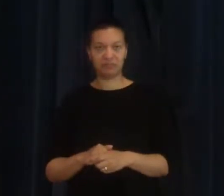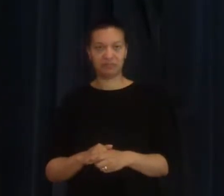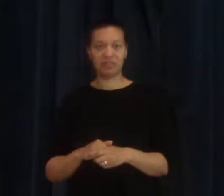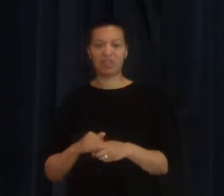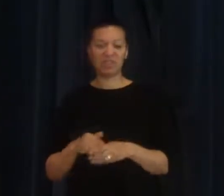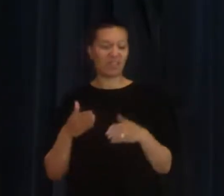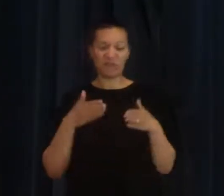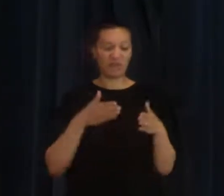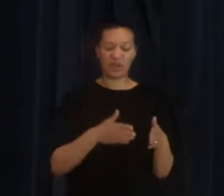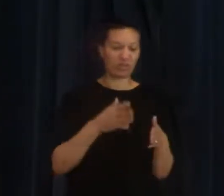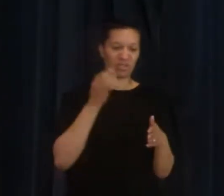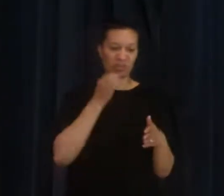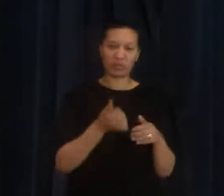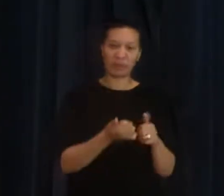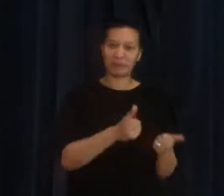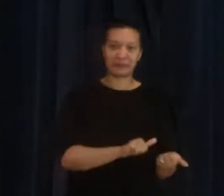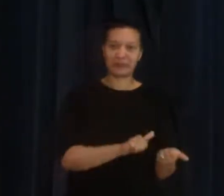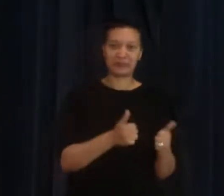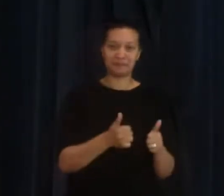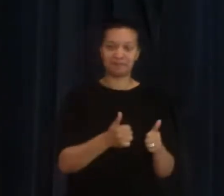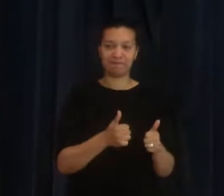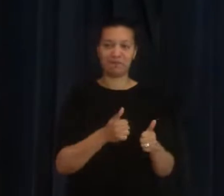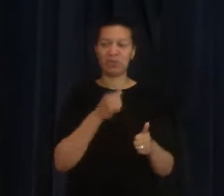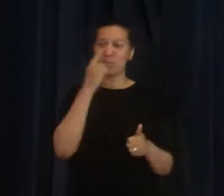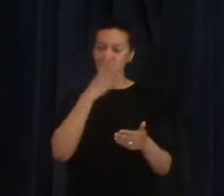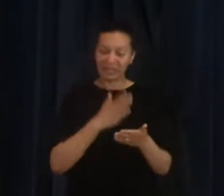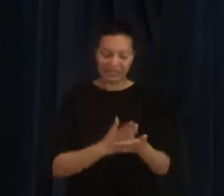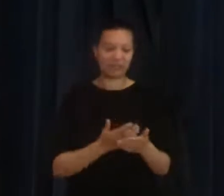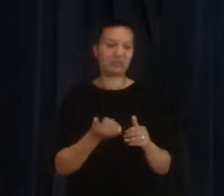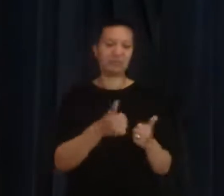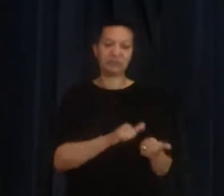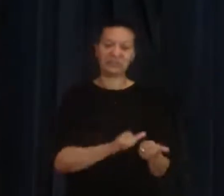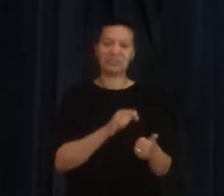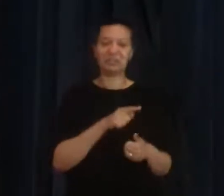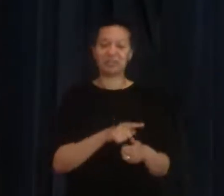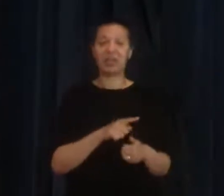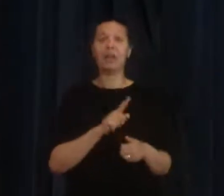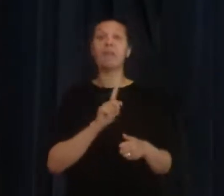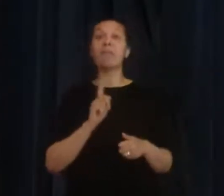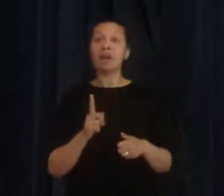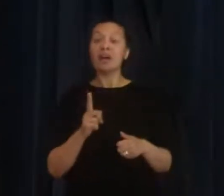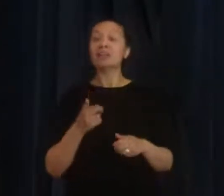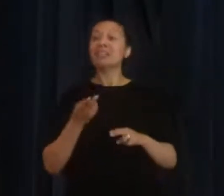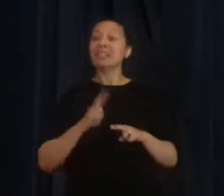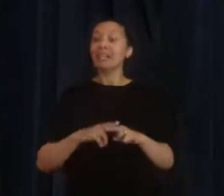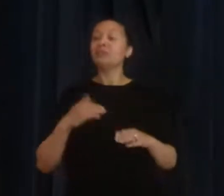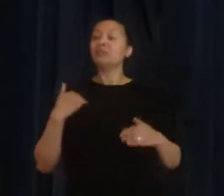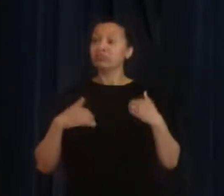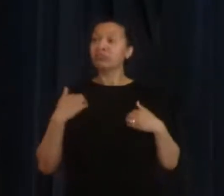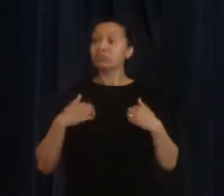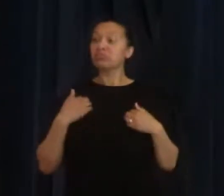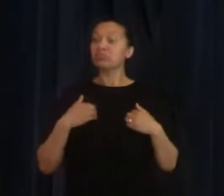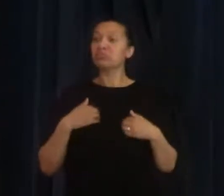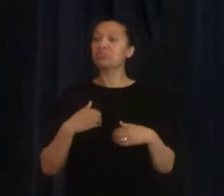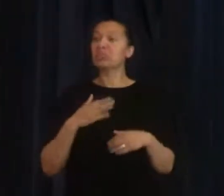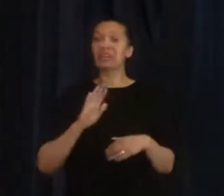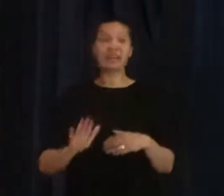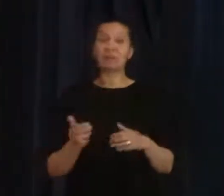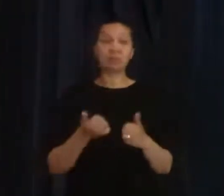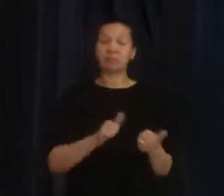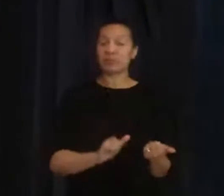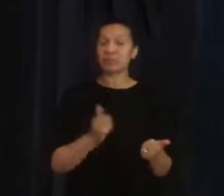any further on water baptism, or believer's baptism, but if you are interested in that, and haven't been baptised as